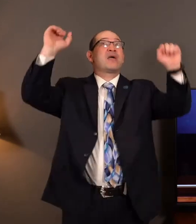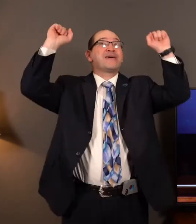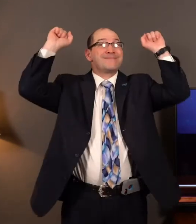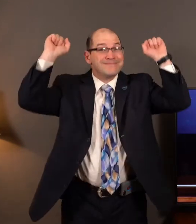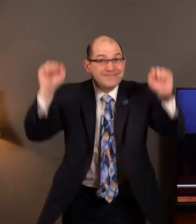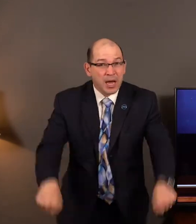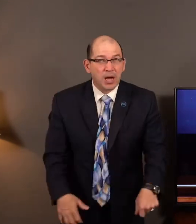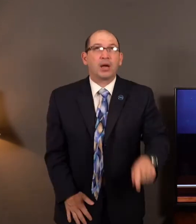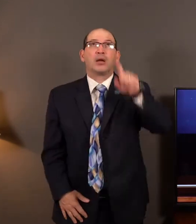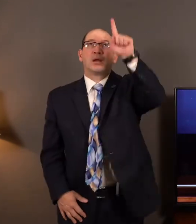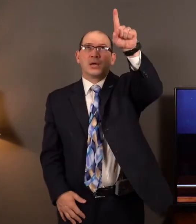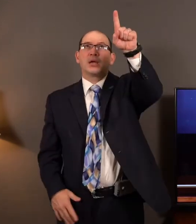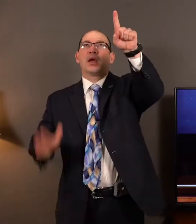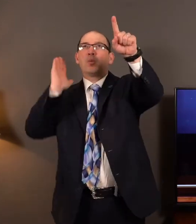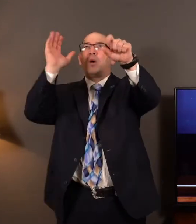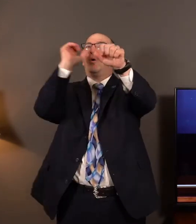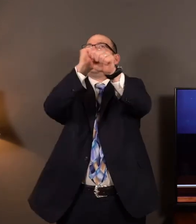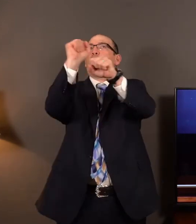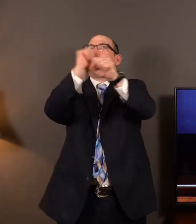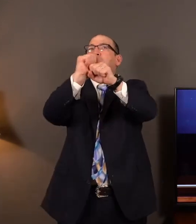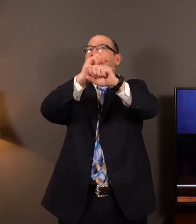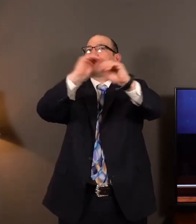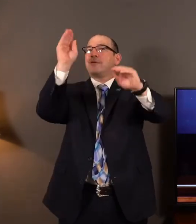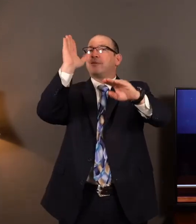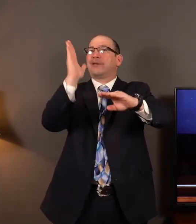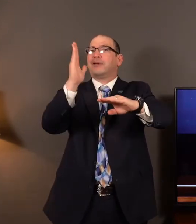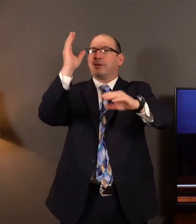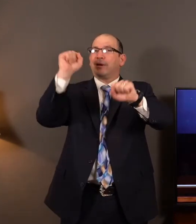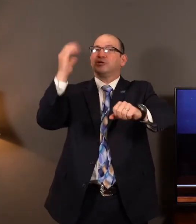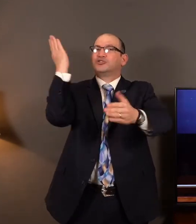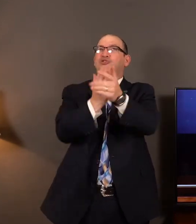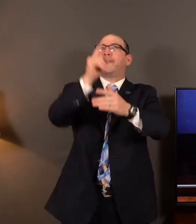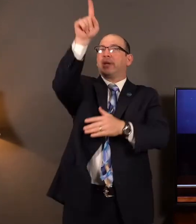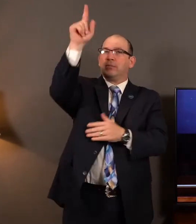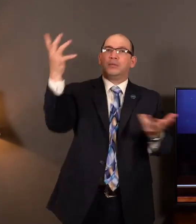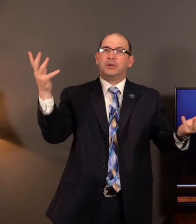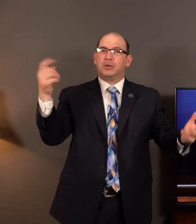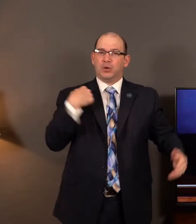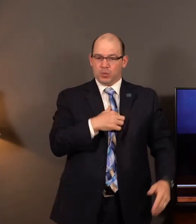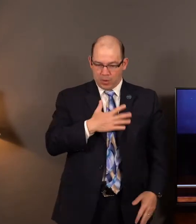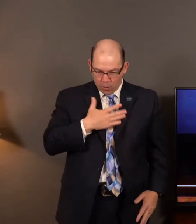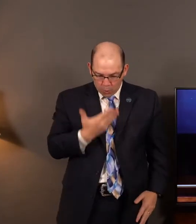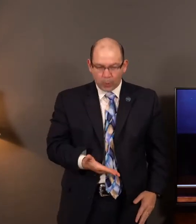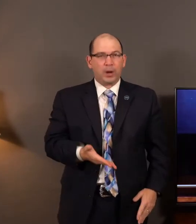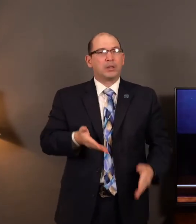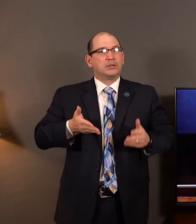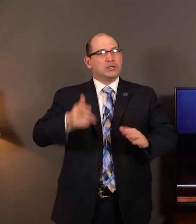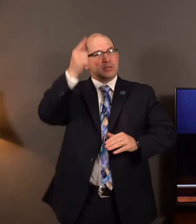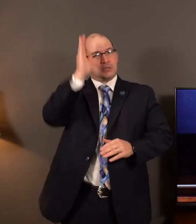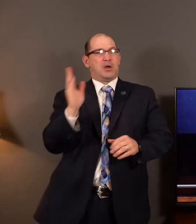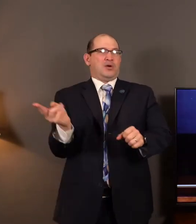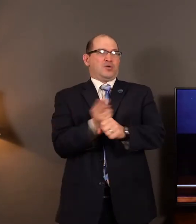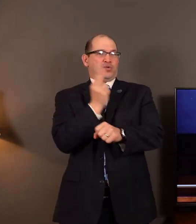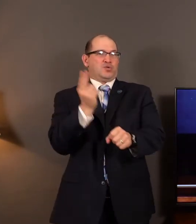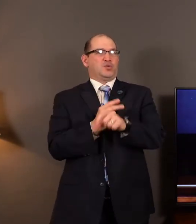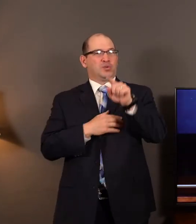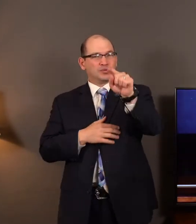will work, and who shall let it? Are you and I willing to let the Lord work through us tonight to make a difference in our area